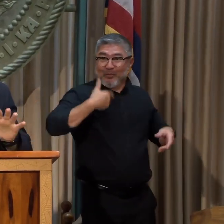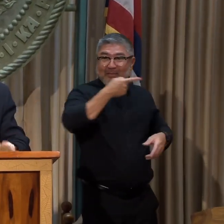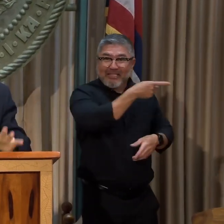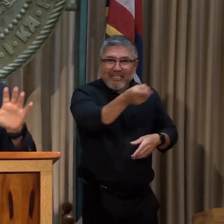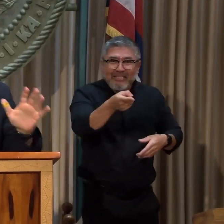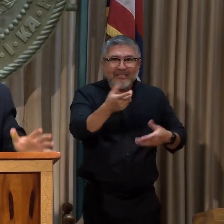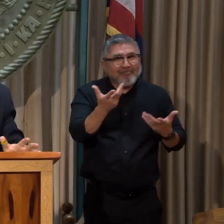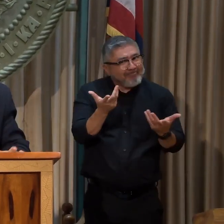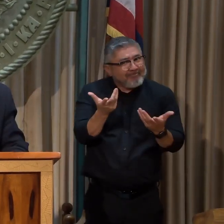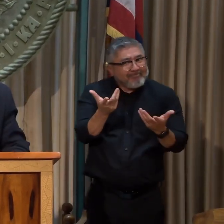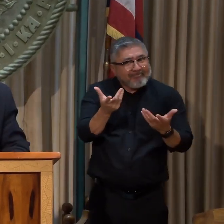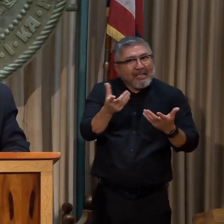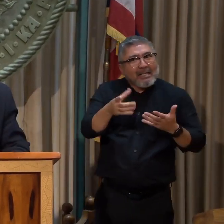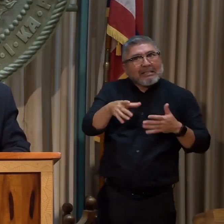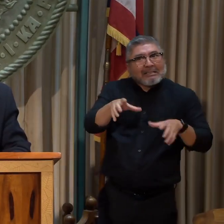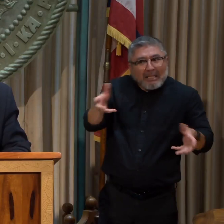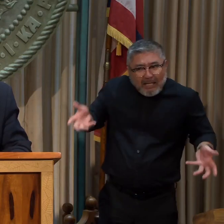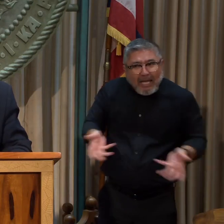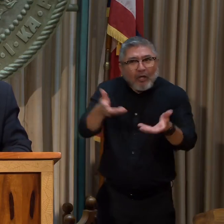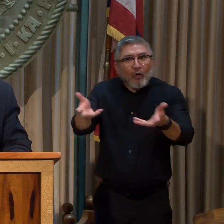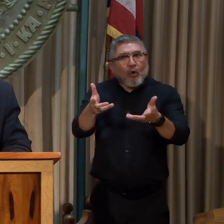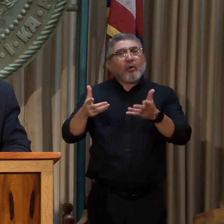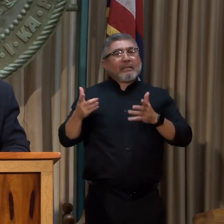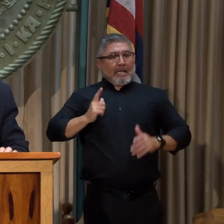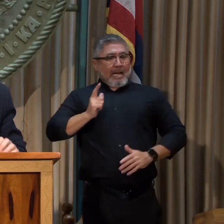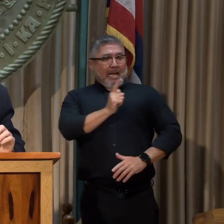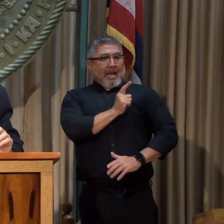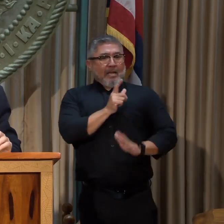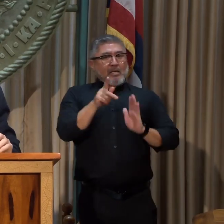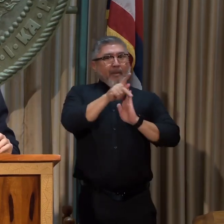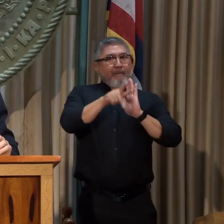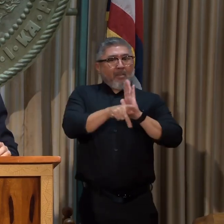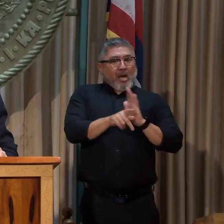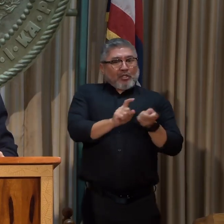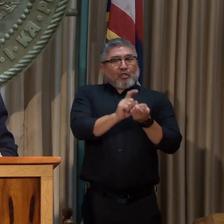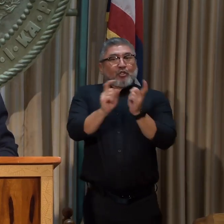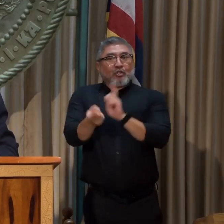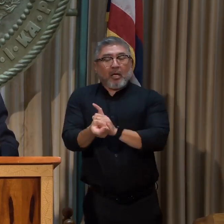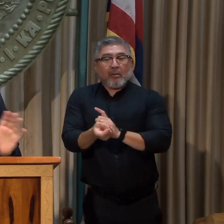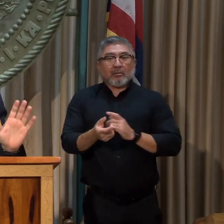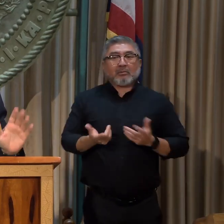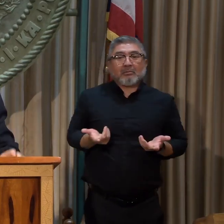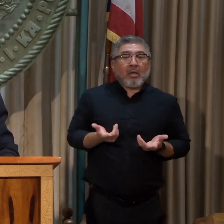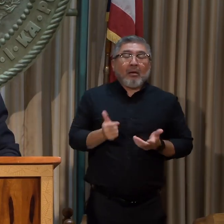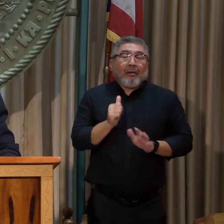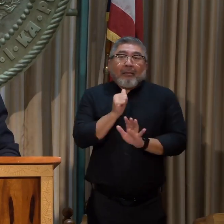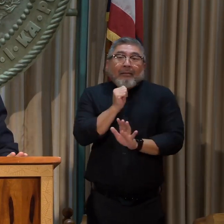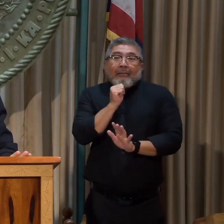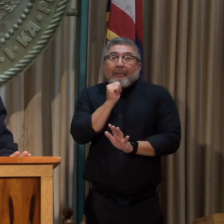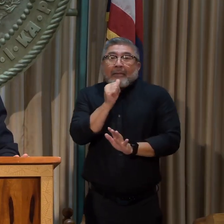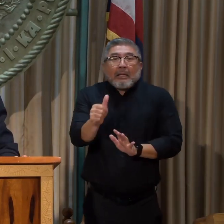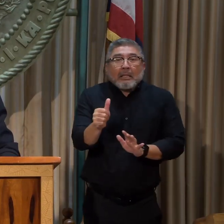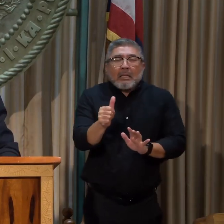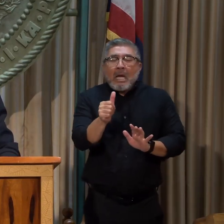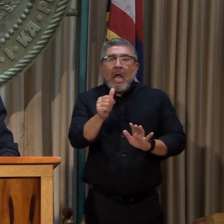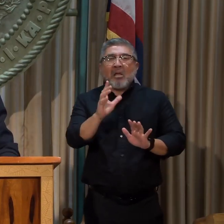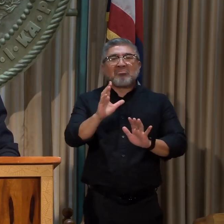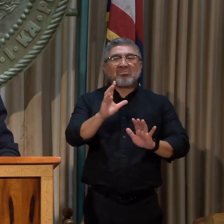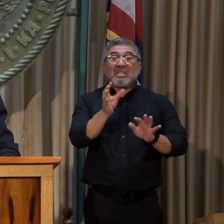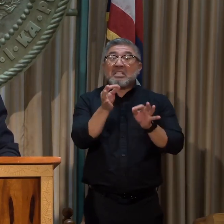legislation, policy. It's not going to be simple any longer where people just go for what is cheapest